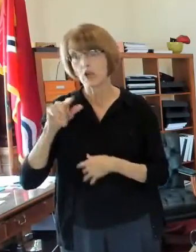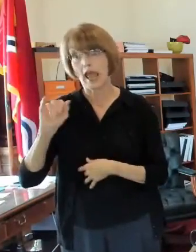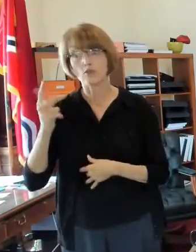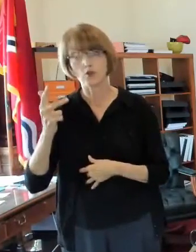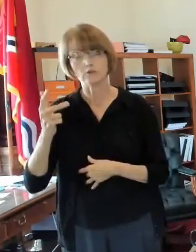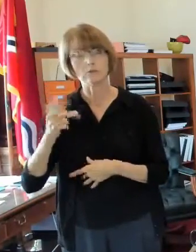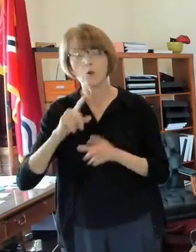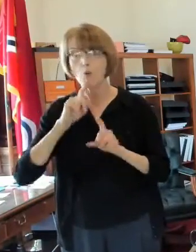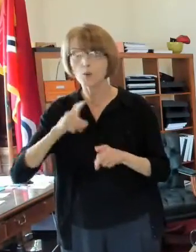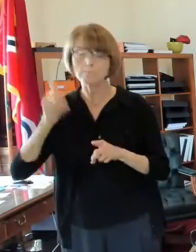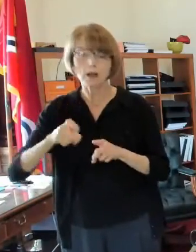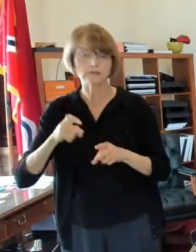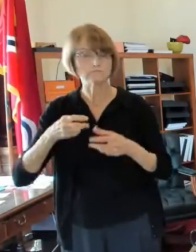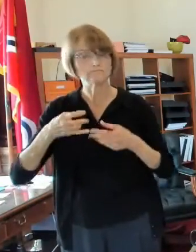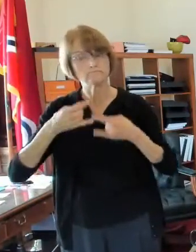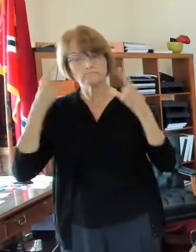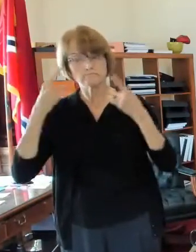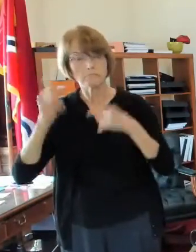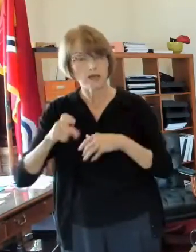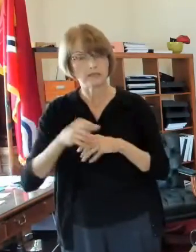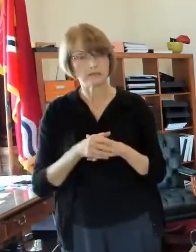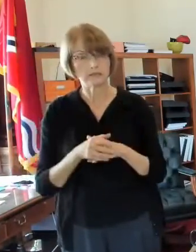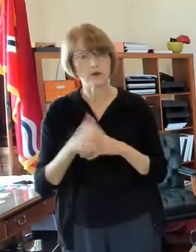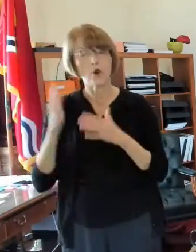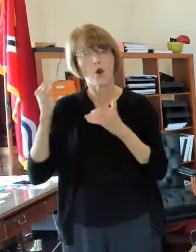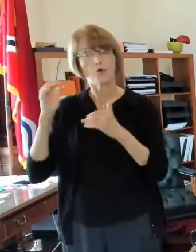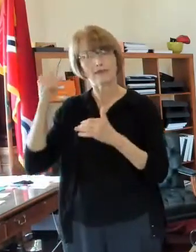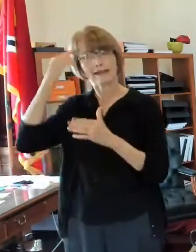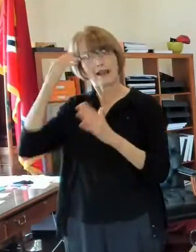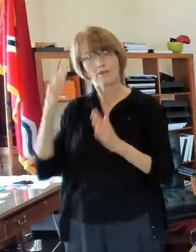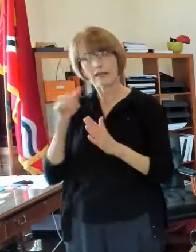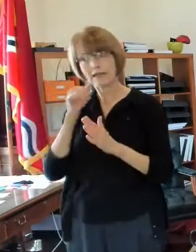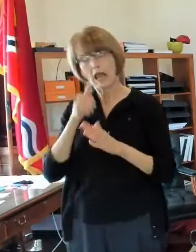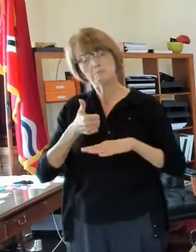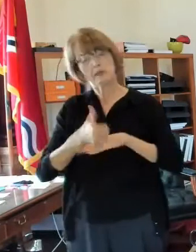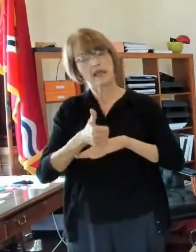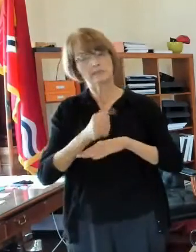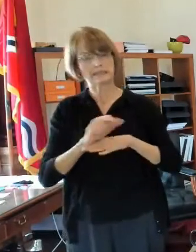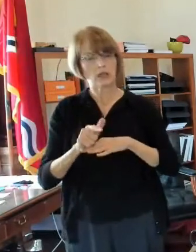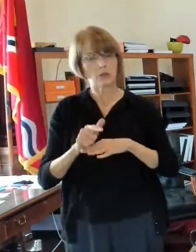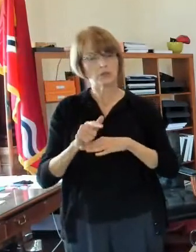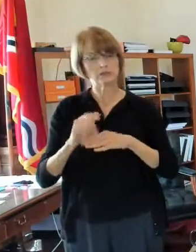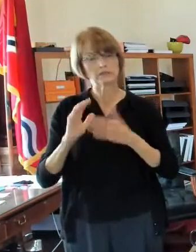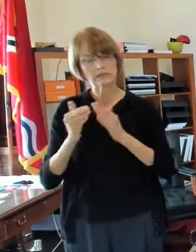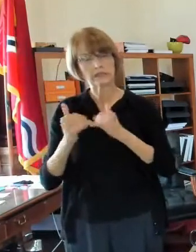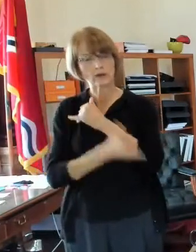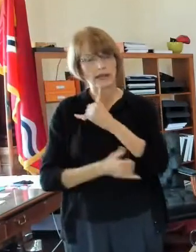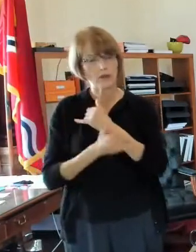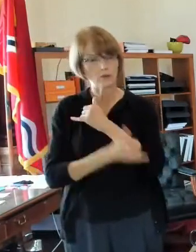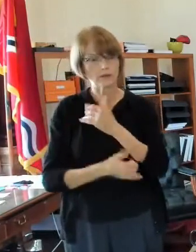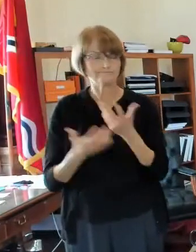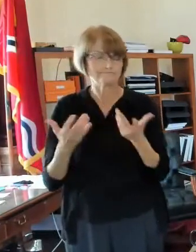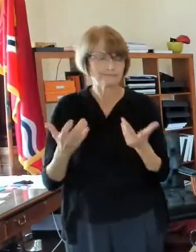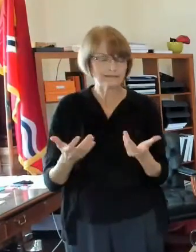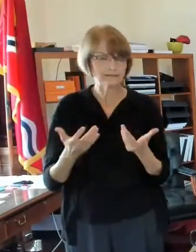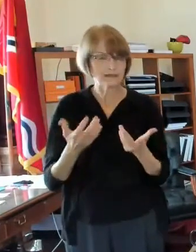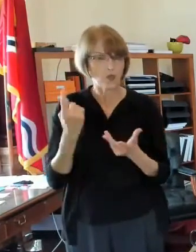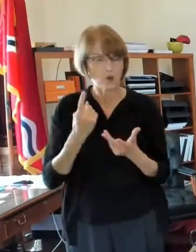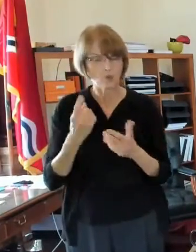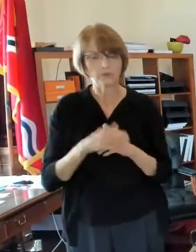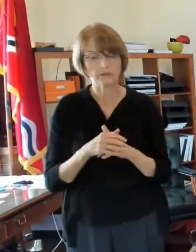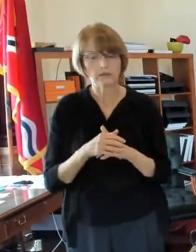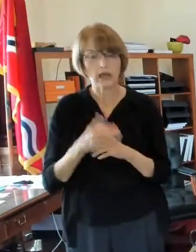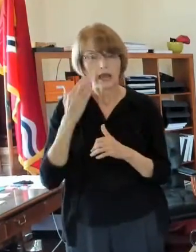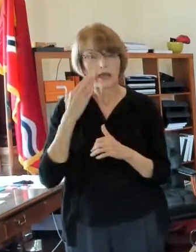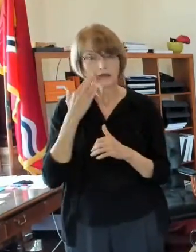so um hopefully the governor was not referring to st louis or st louis county uh as you know the uh much